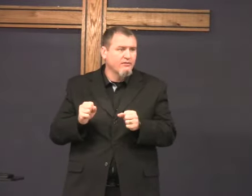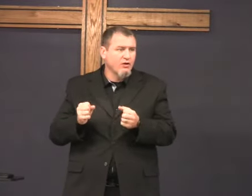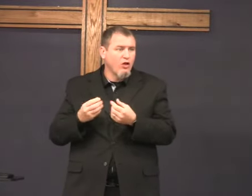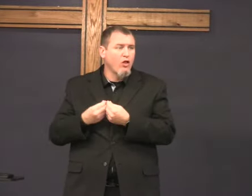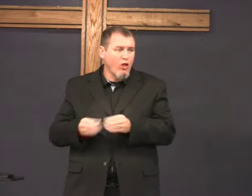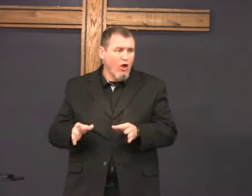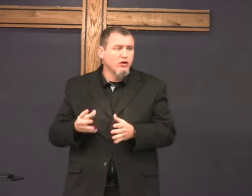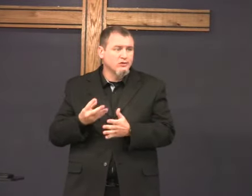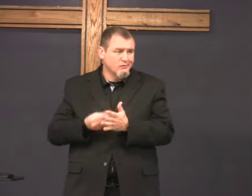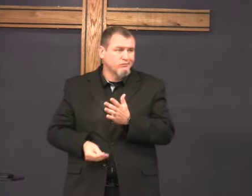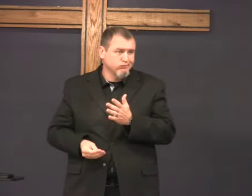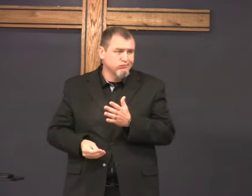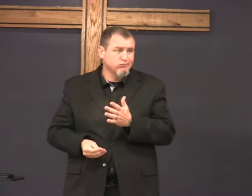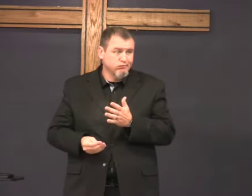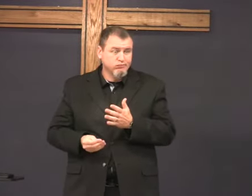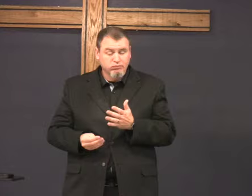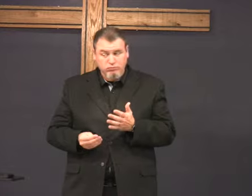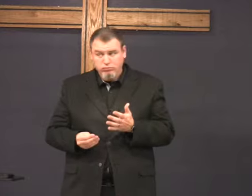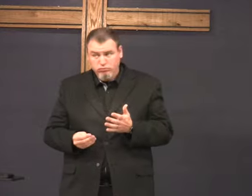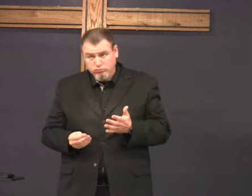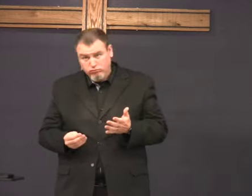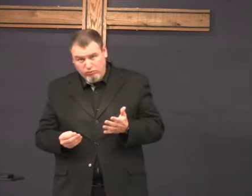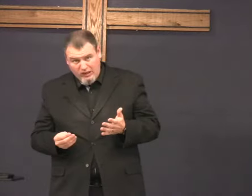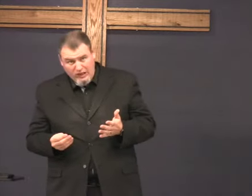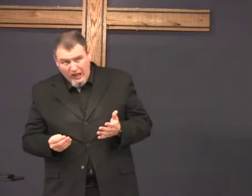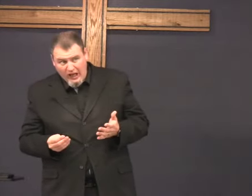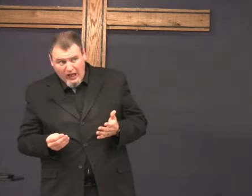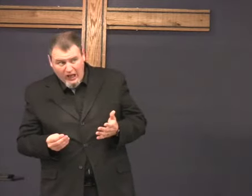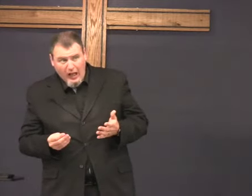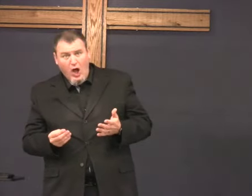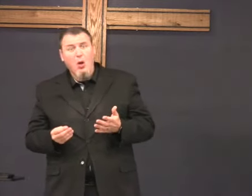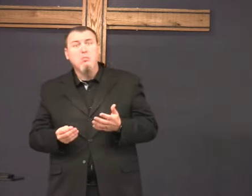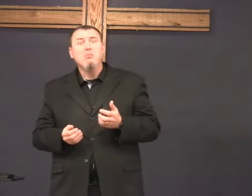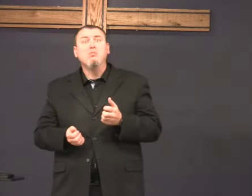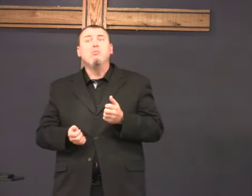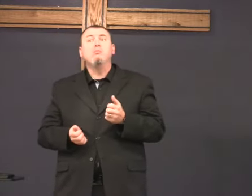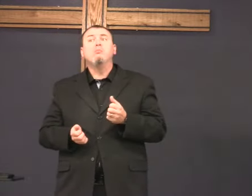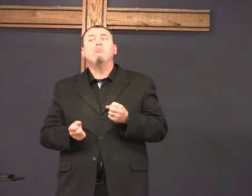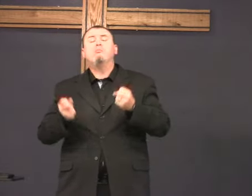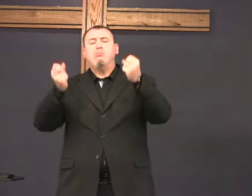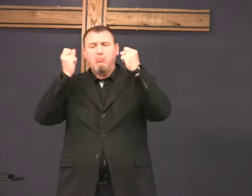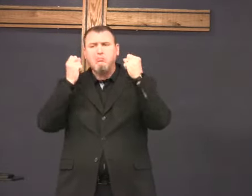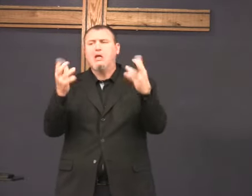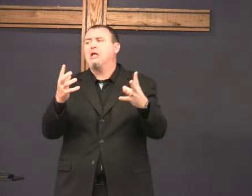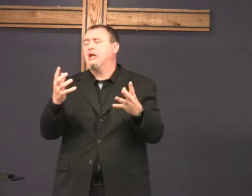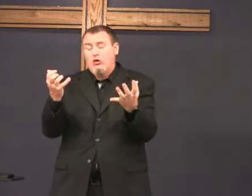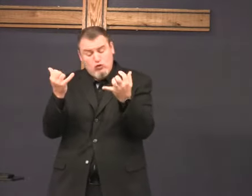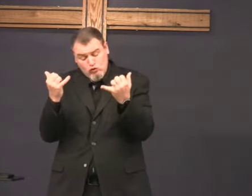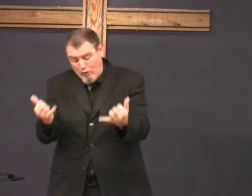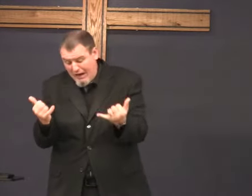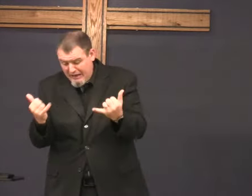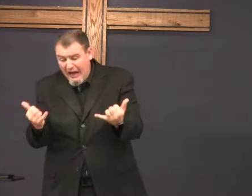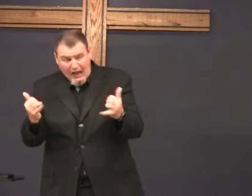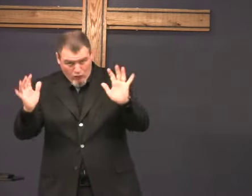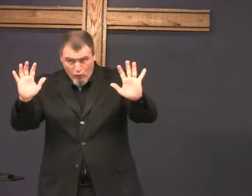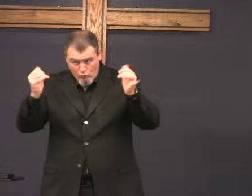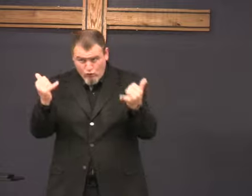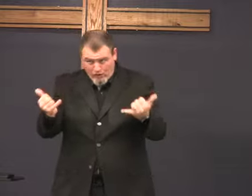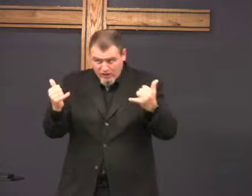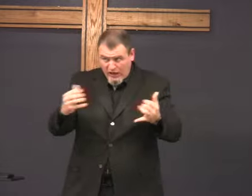sometimes sad people are not saved they're lost but many times now